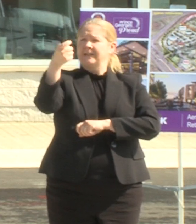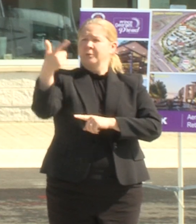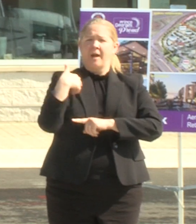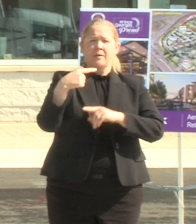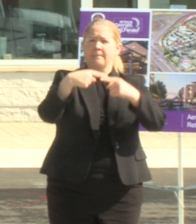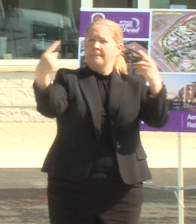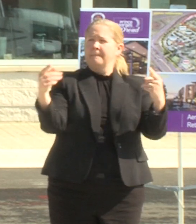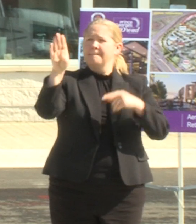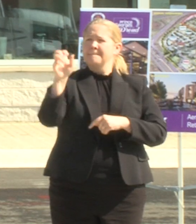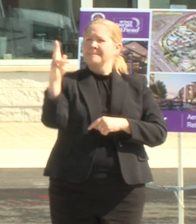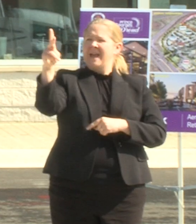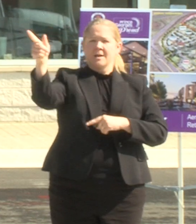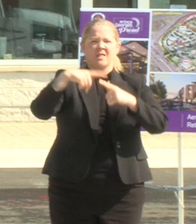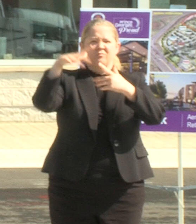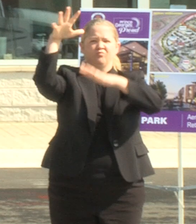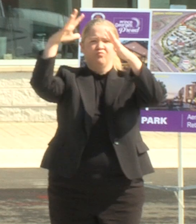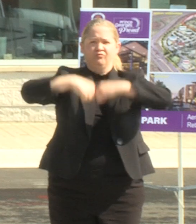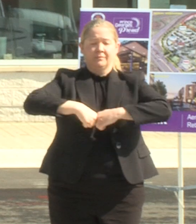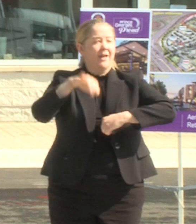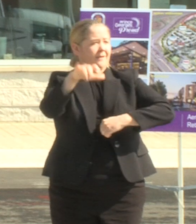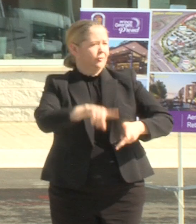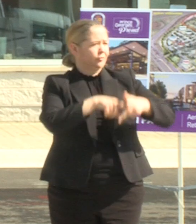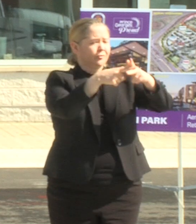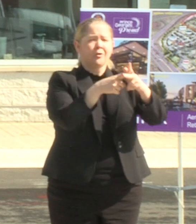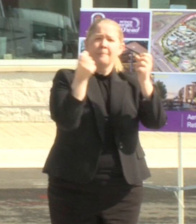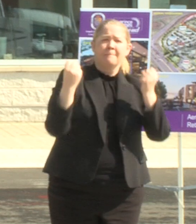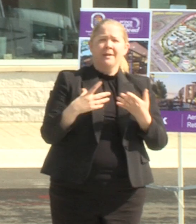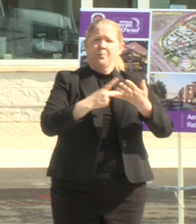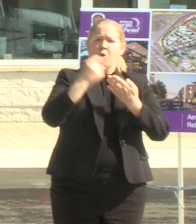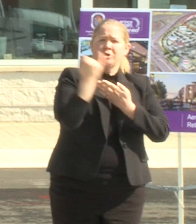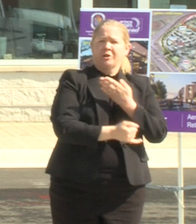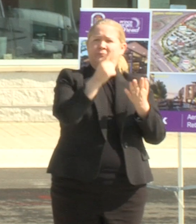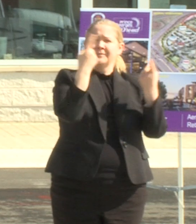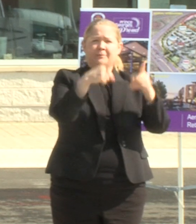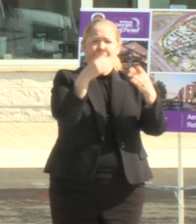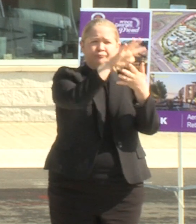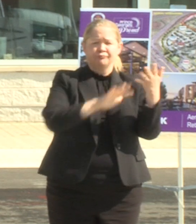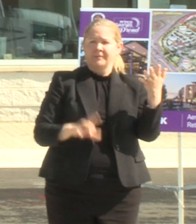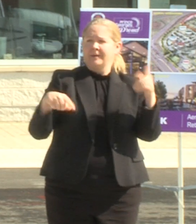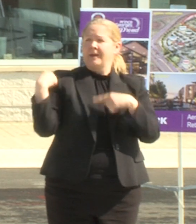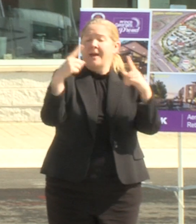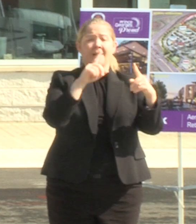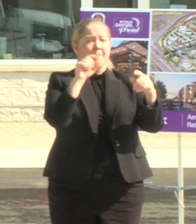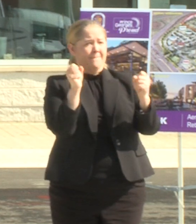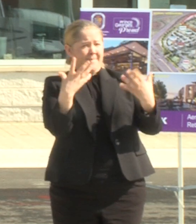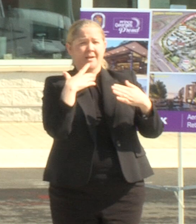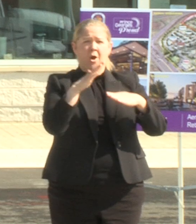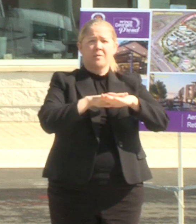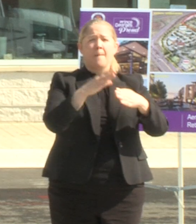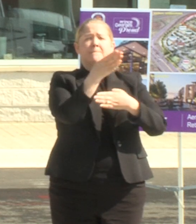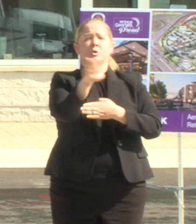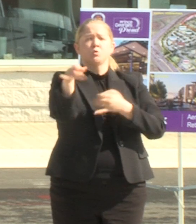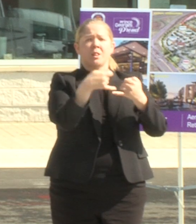approximately over there and she took it down that was the start of many projects that have occurred and many along this blue line corridor and